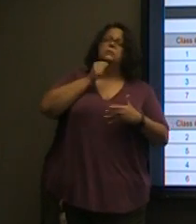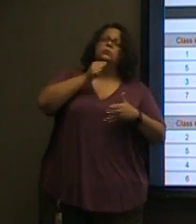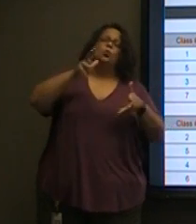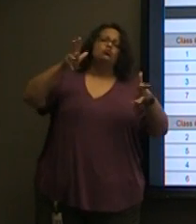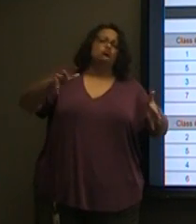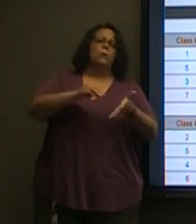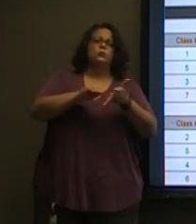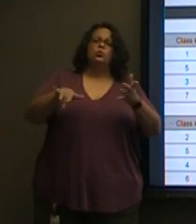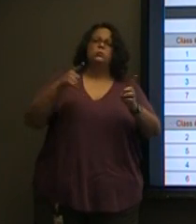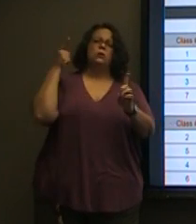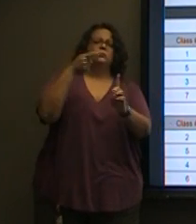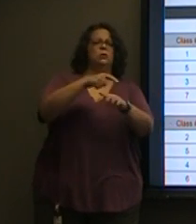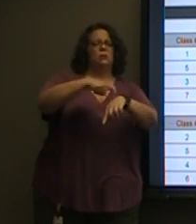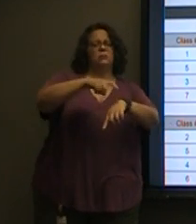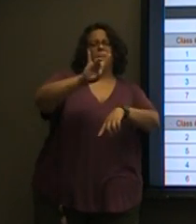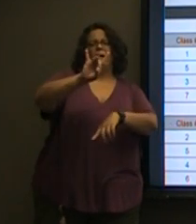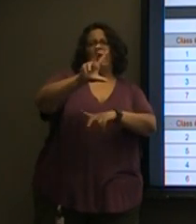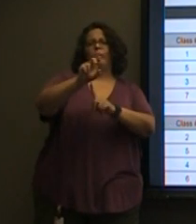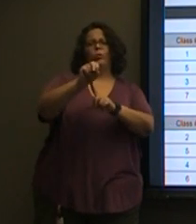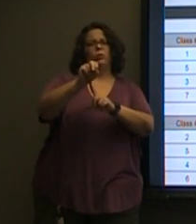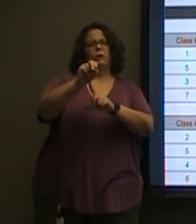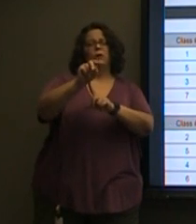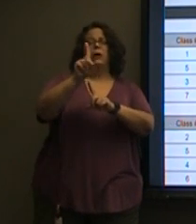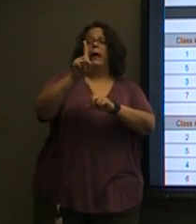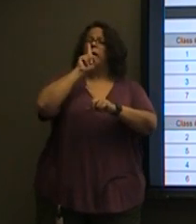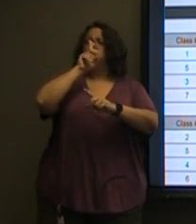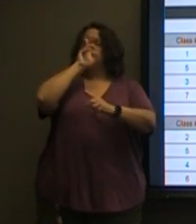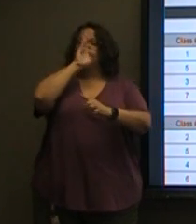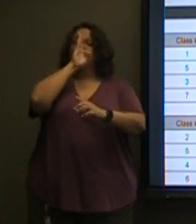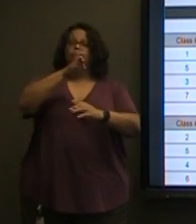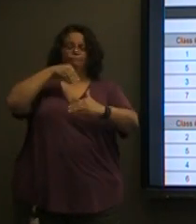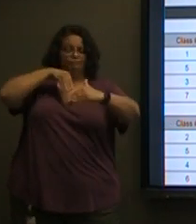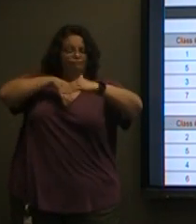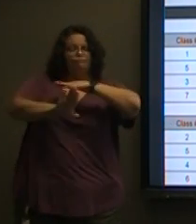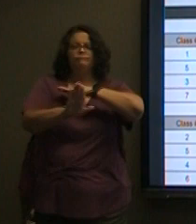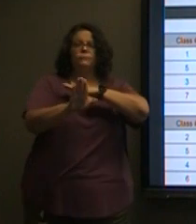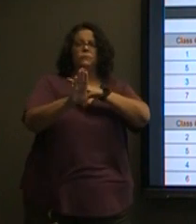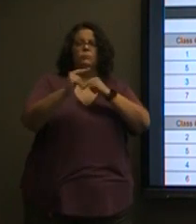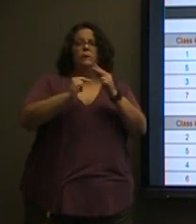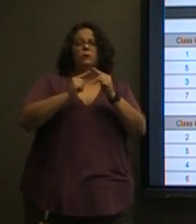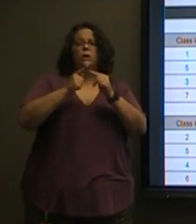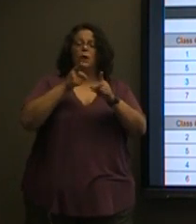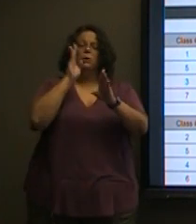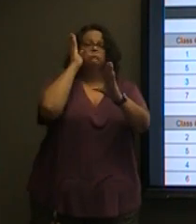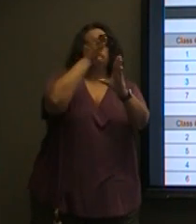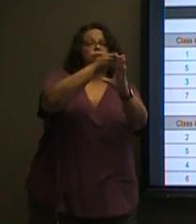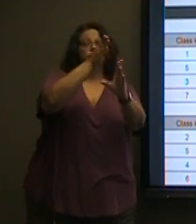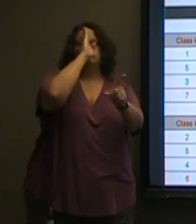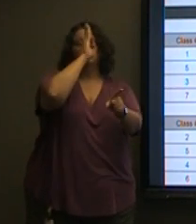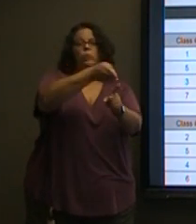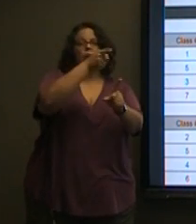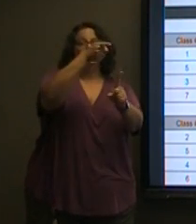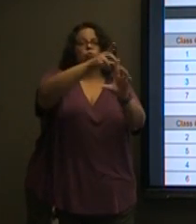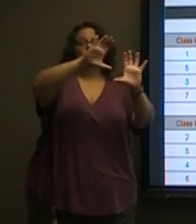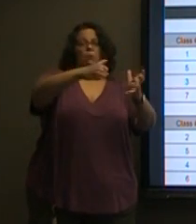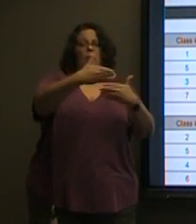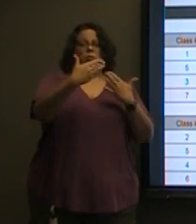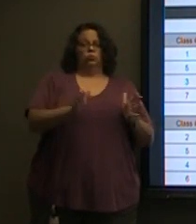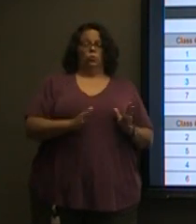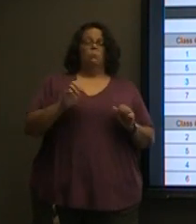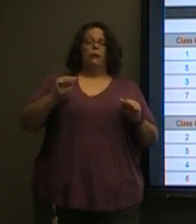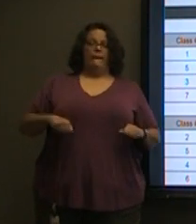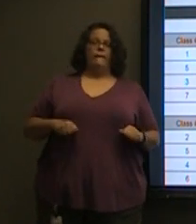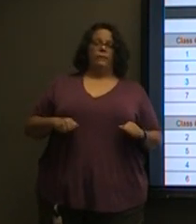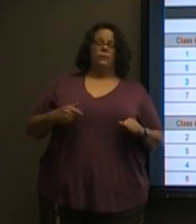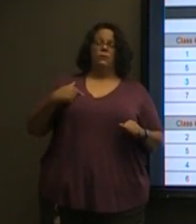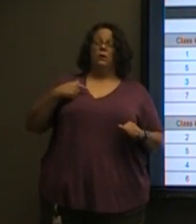830. This way they can literally walk right in the building and head straight down to their first period class. In our afternoons, I'm going to refer you to our